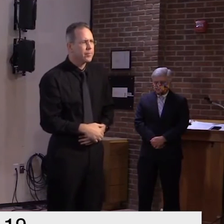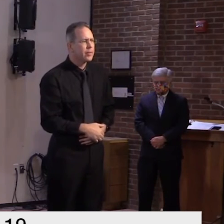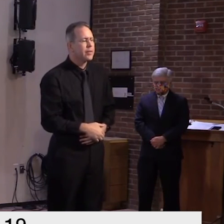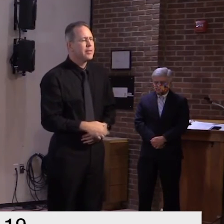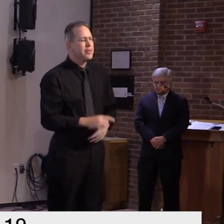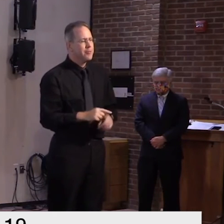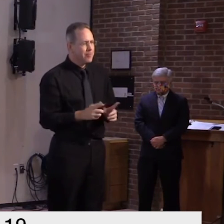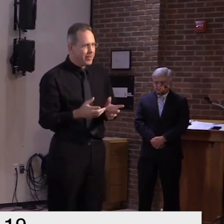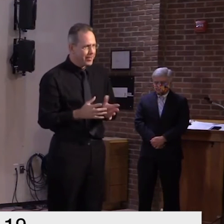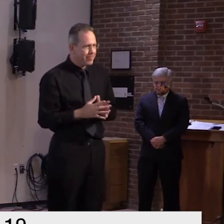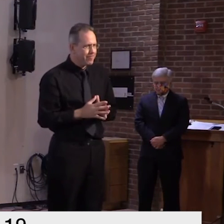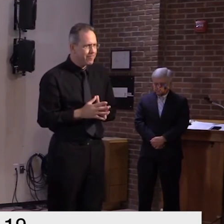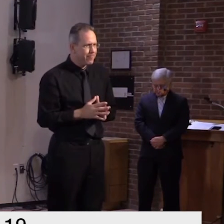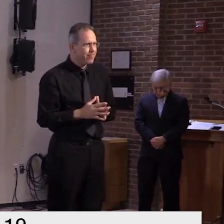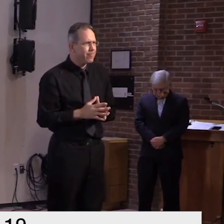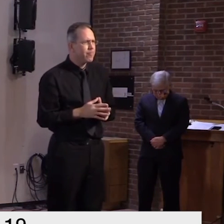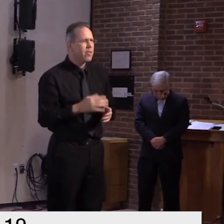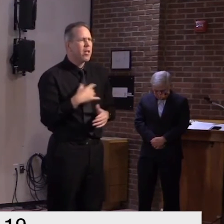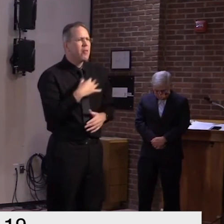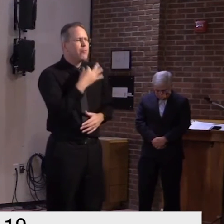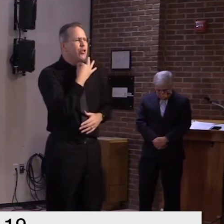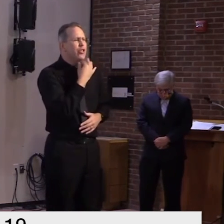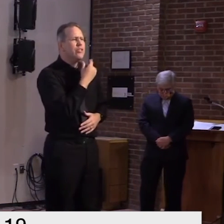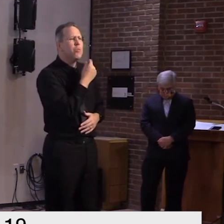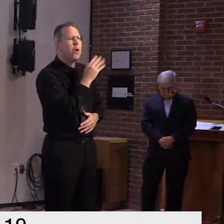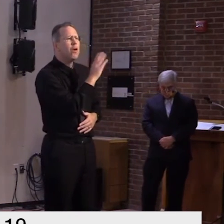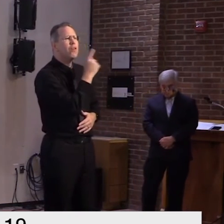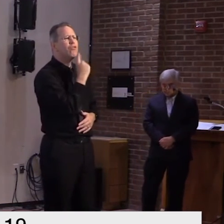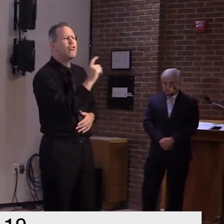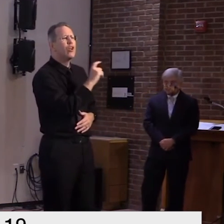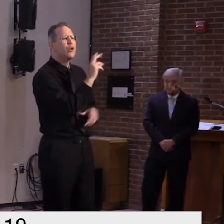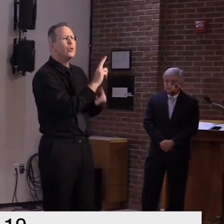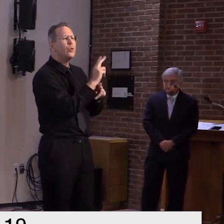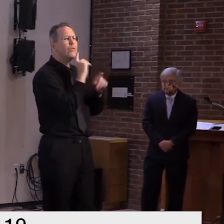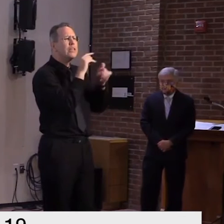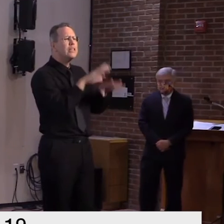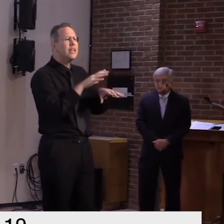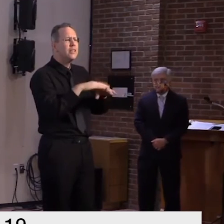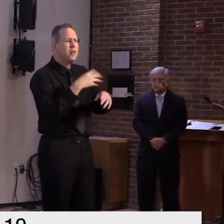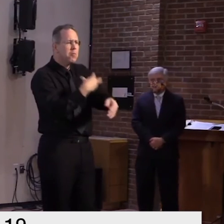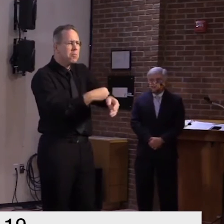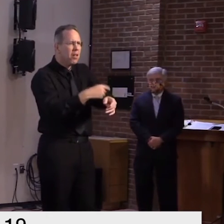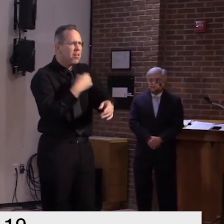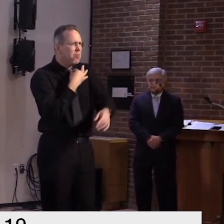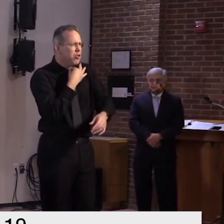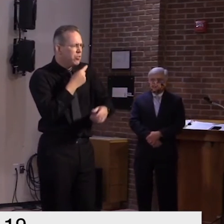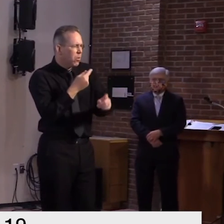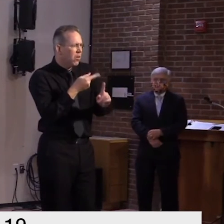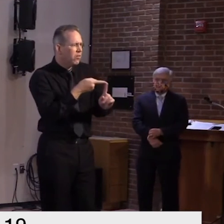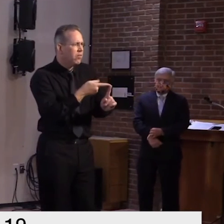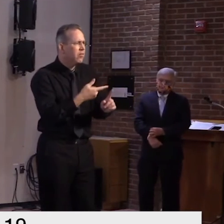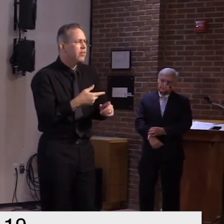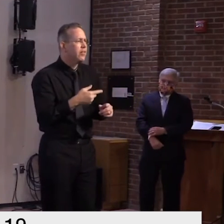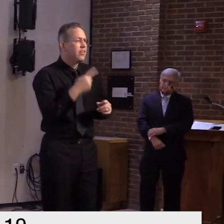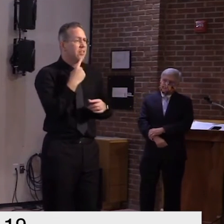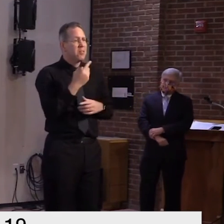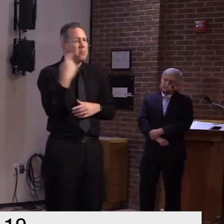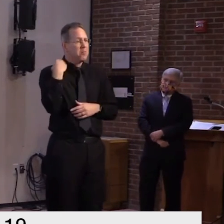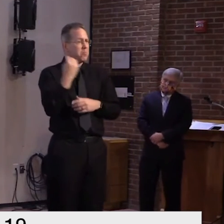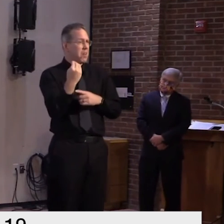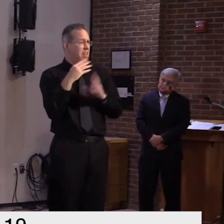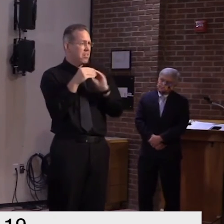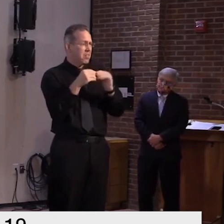to to actually do the test because as i alluded to on on monday there there are